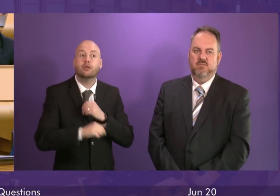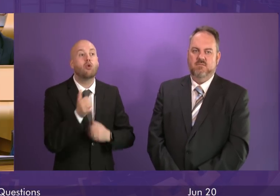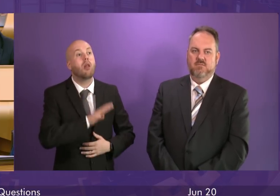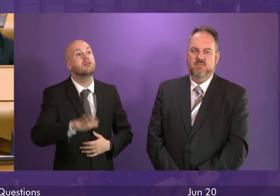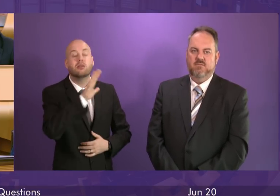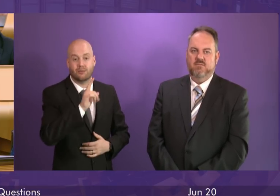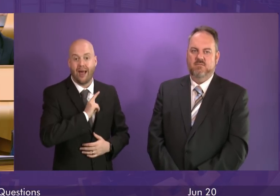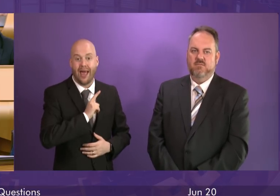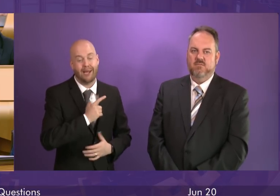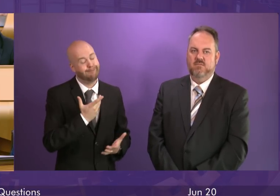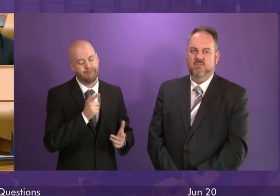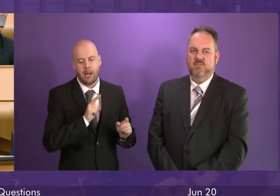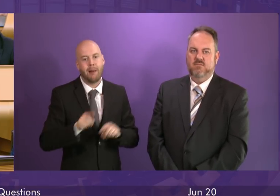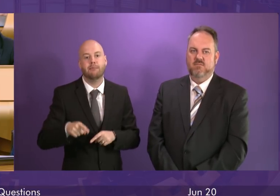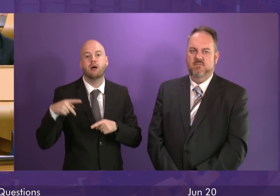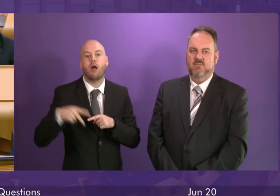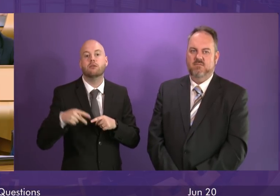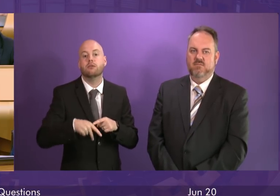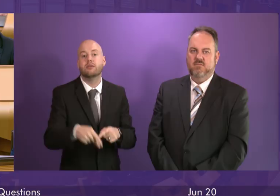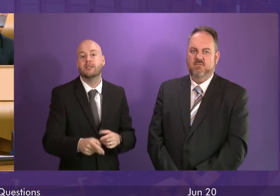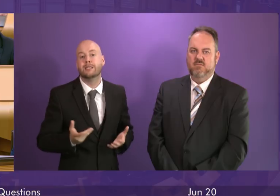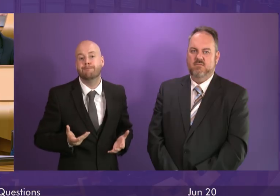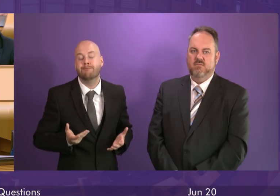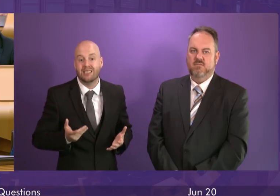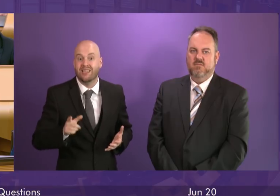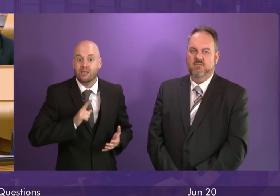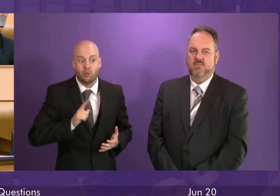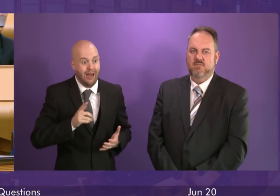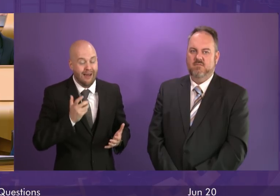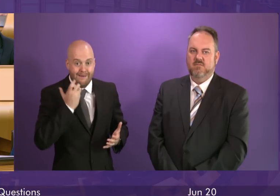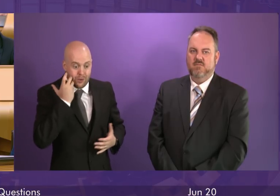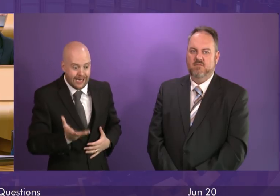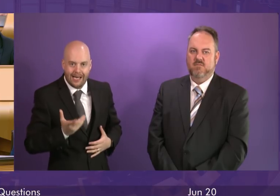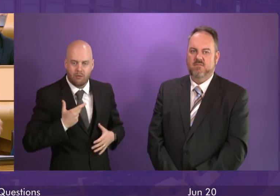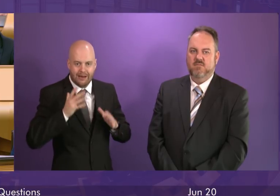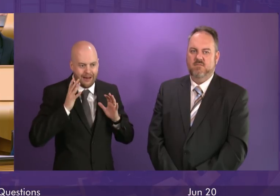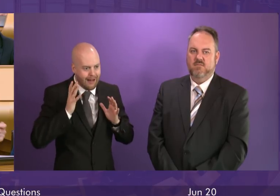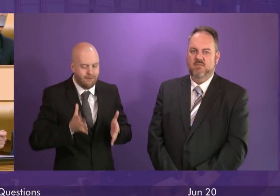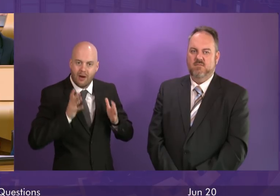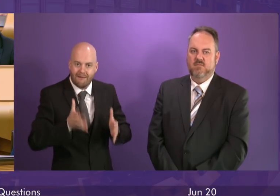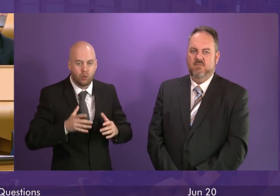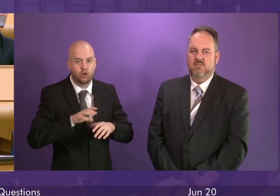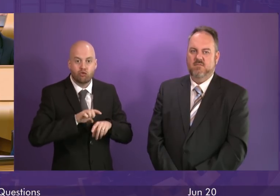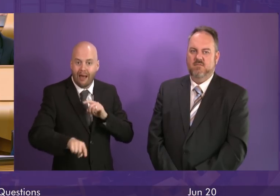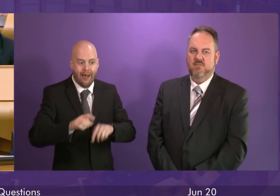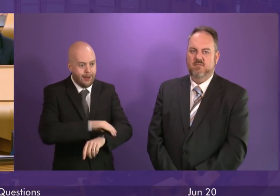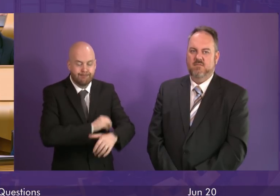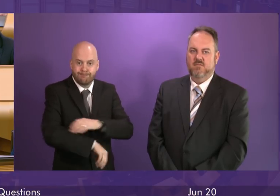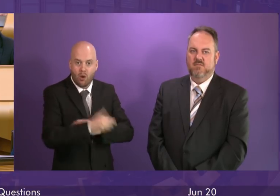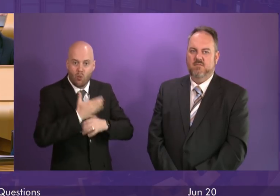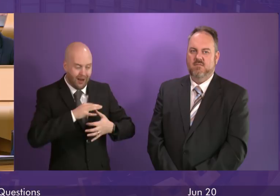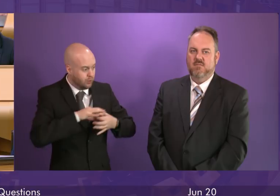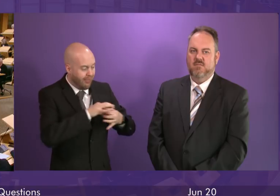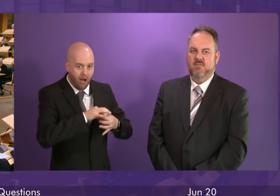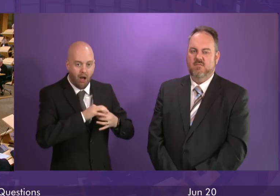welfare cuts and I think it becomes more urgent with every day that passes that we join together to get these powers out of the hands of the toadies and into the